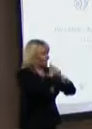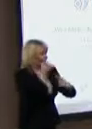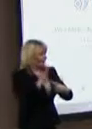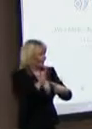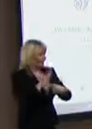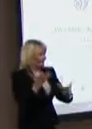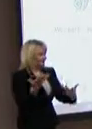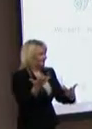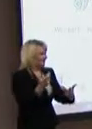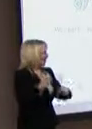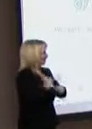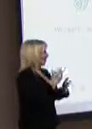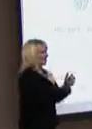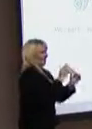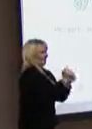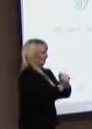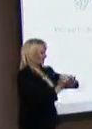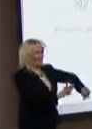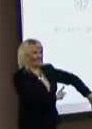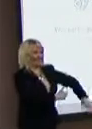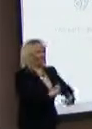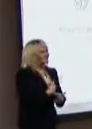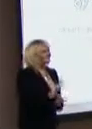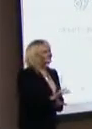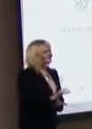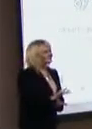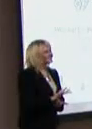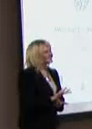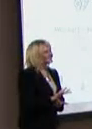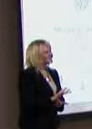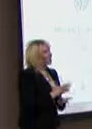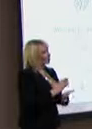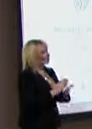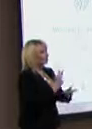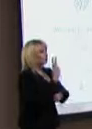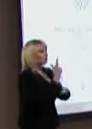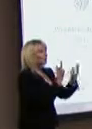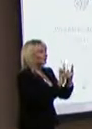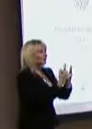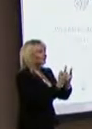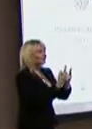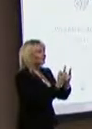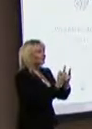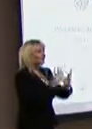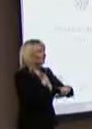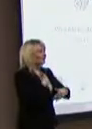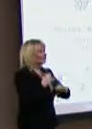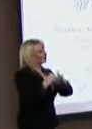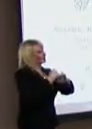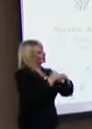all sorts of things. So I'm going to get rid of all these notes. And really just two things to say about social enterprises.